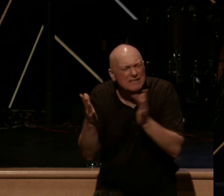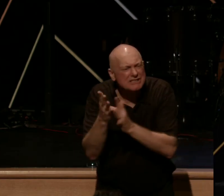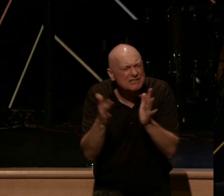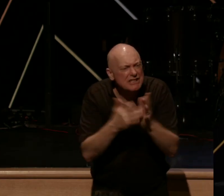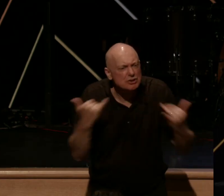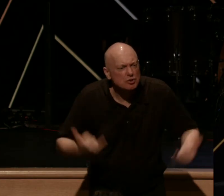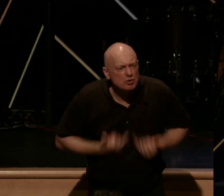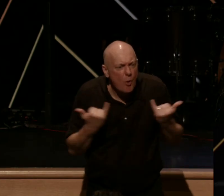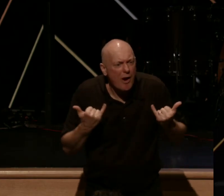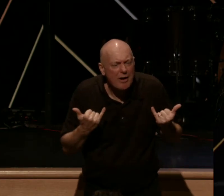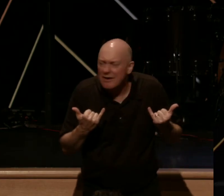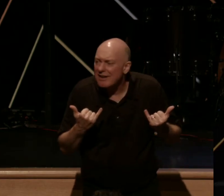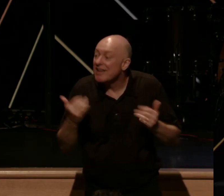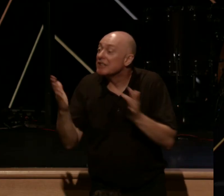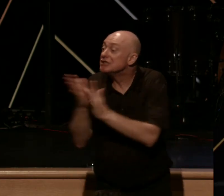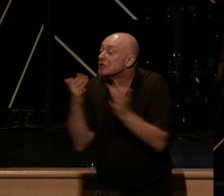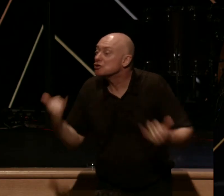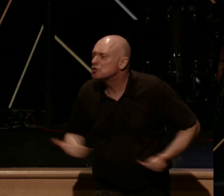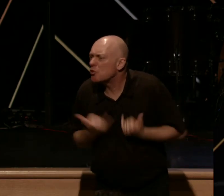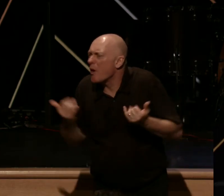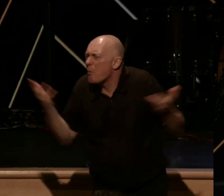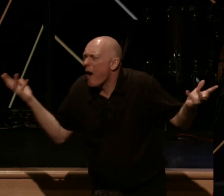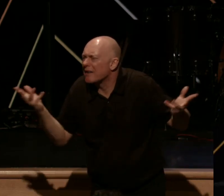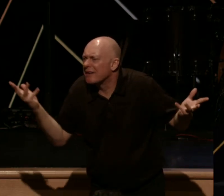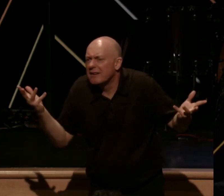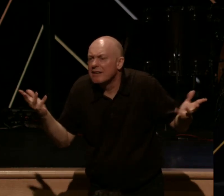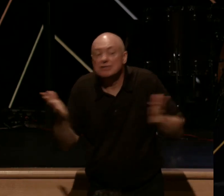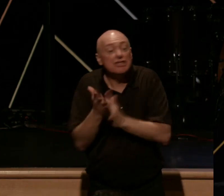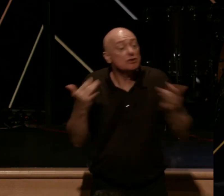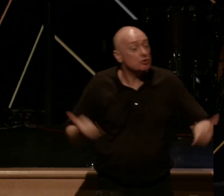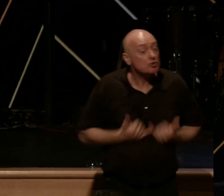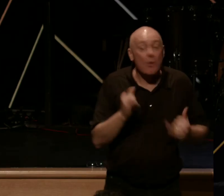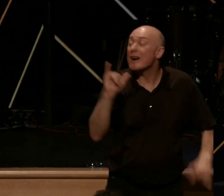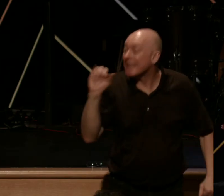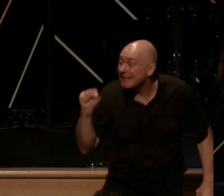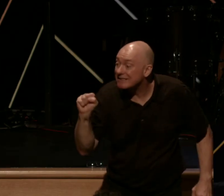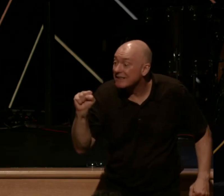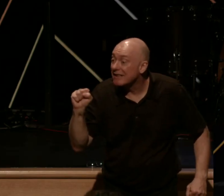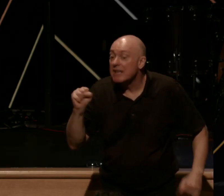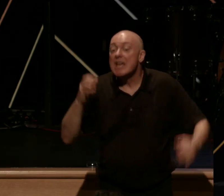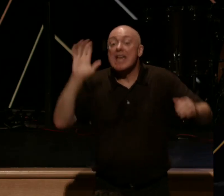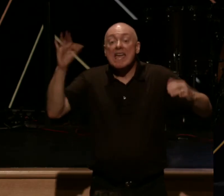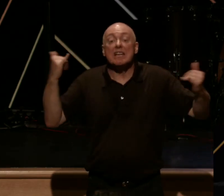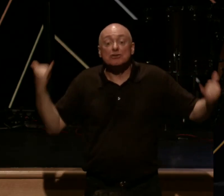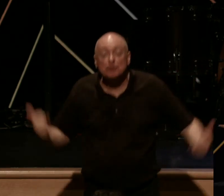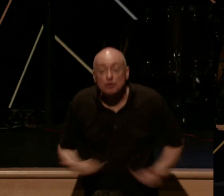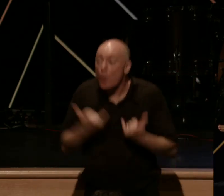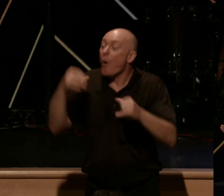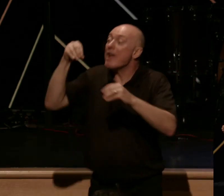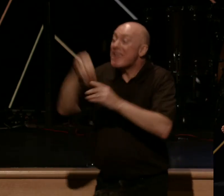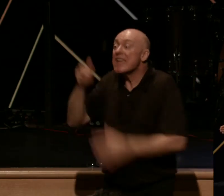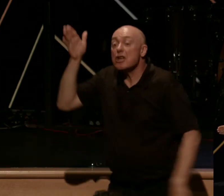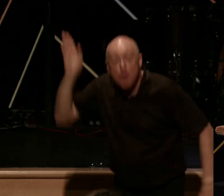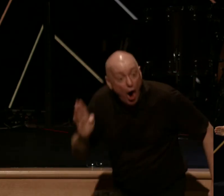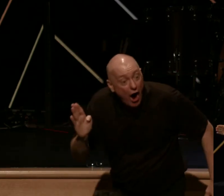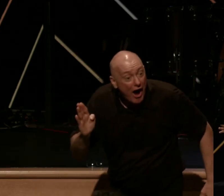joy? Well, Jesus' joy ultimately is this. It's joy in God. It's this